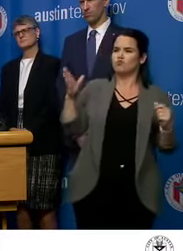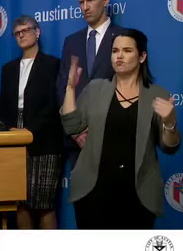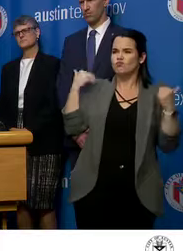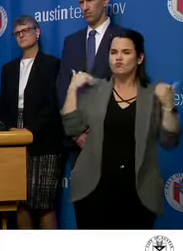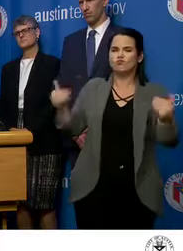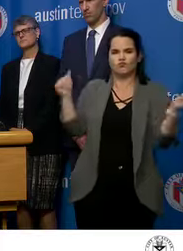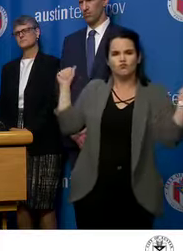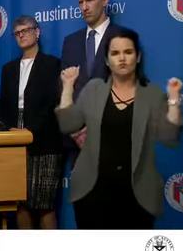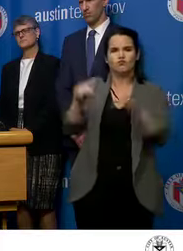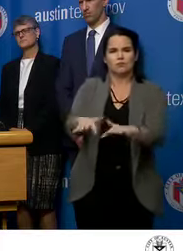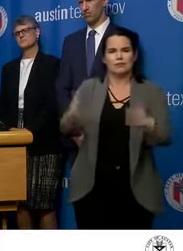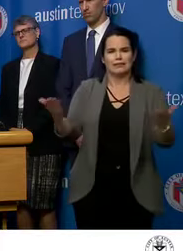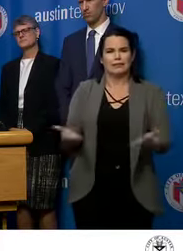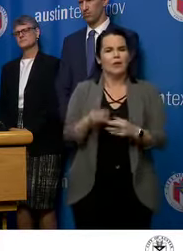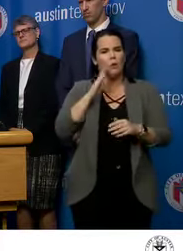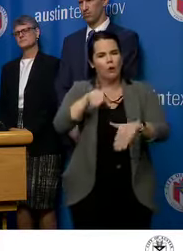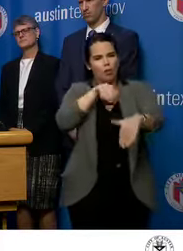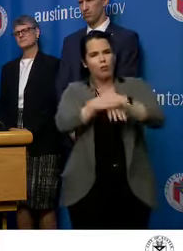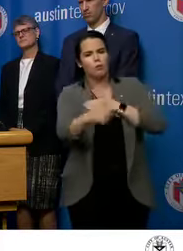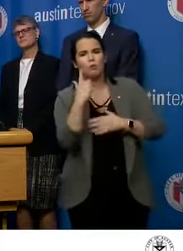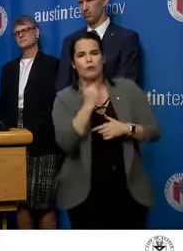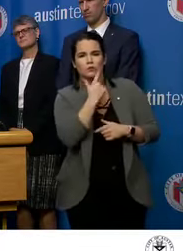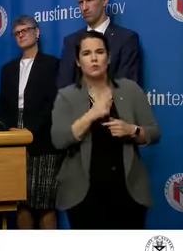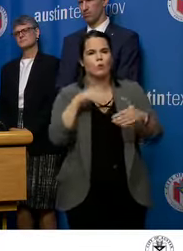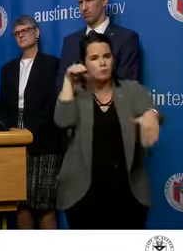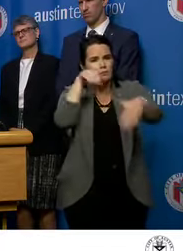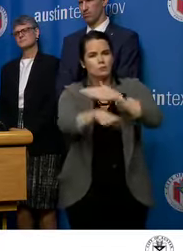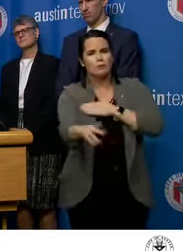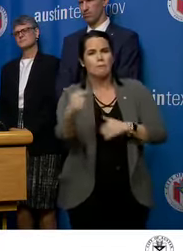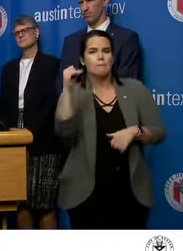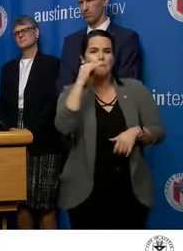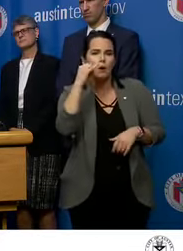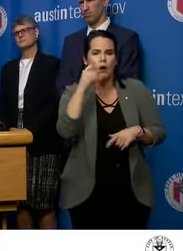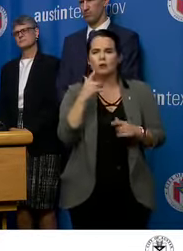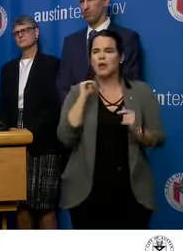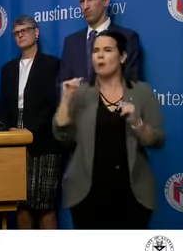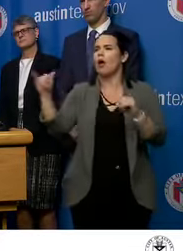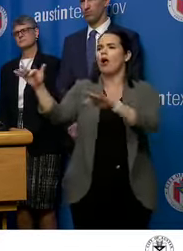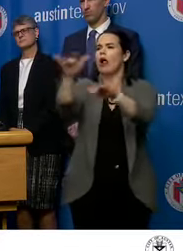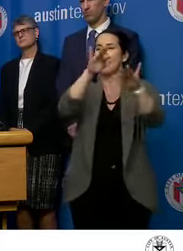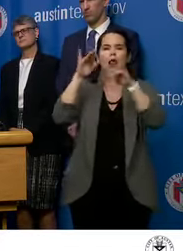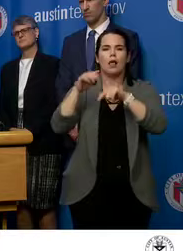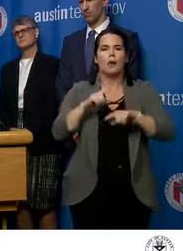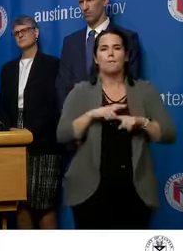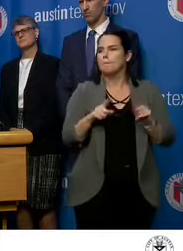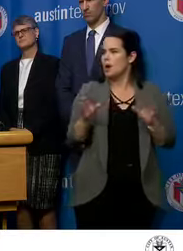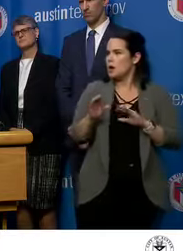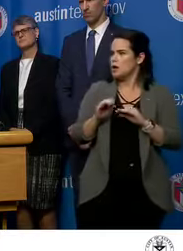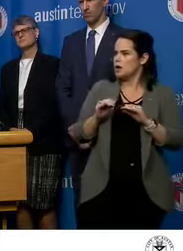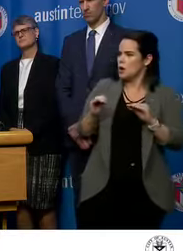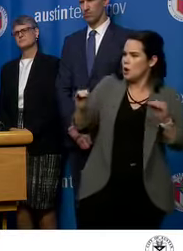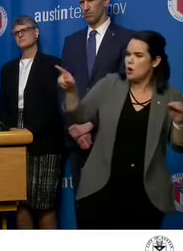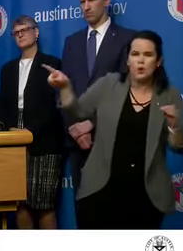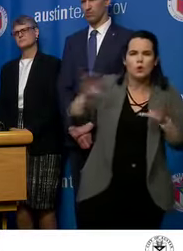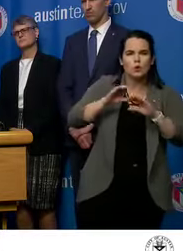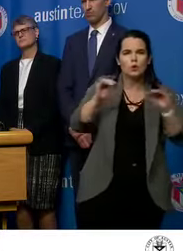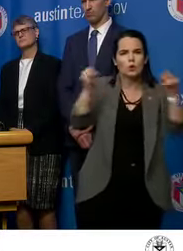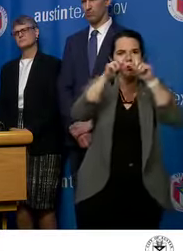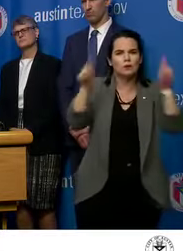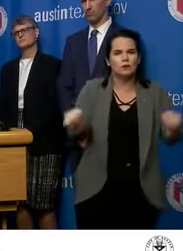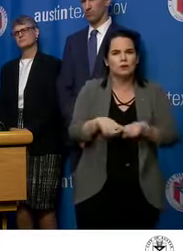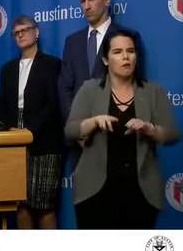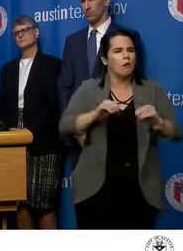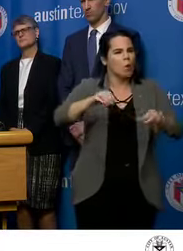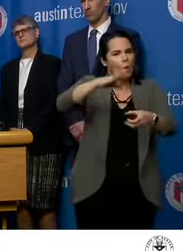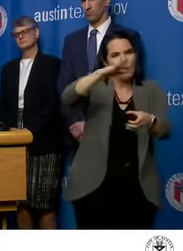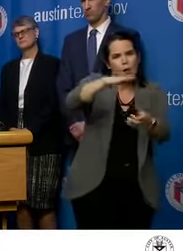to go to restaurants and bars and public gatherings anyway, but we won't have all of this. We won't have the messaging. We won't have the